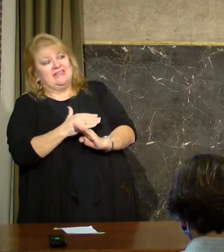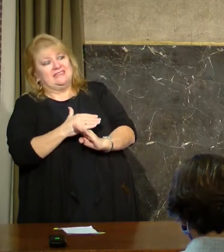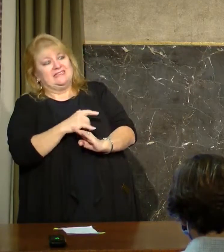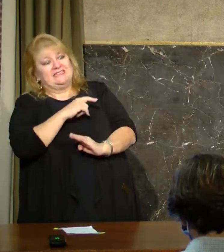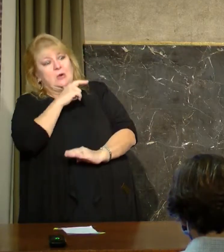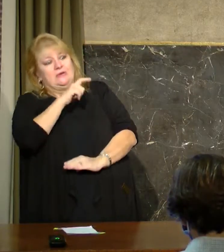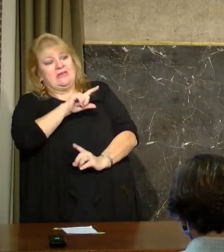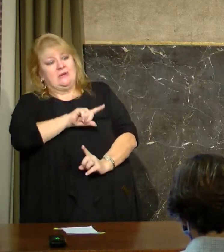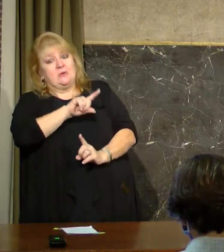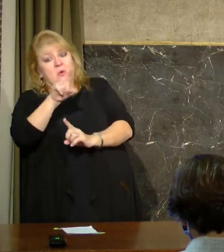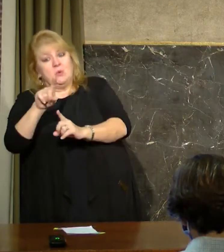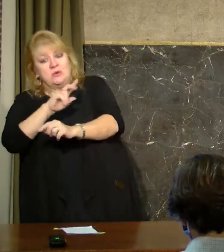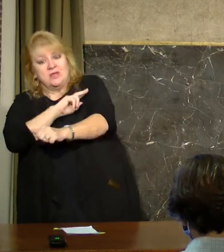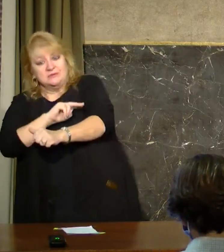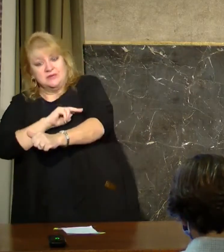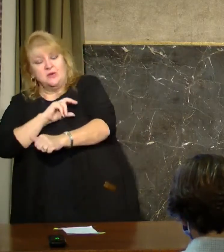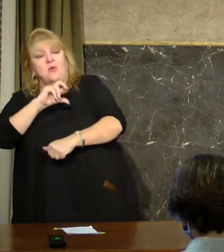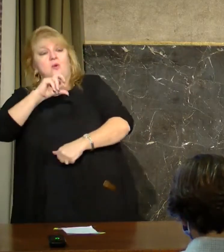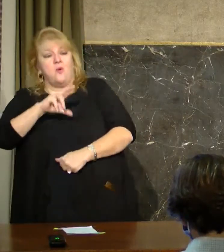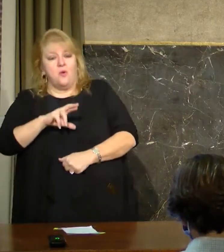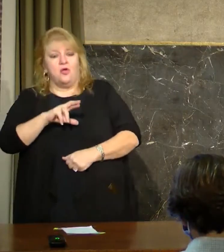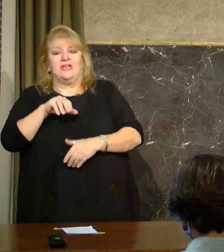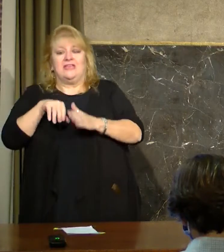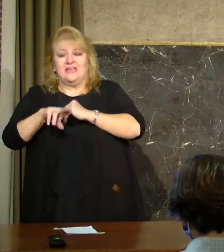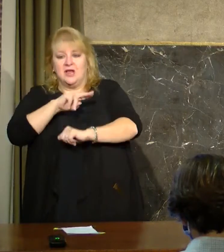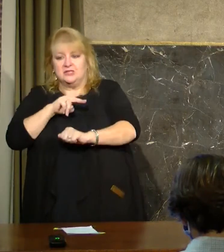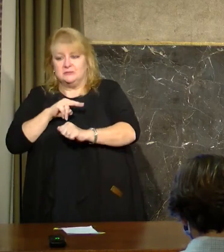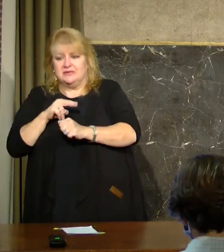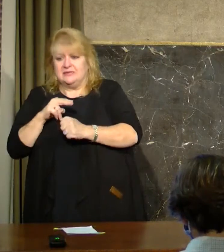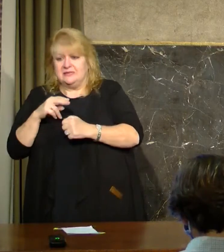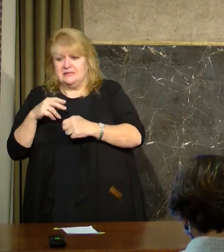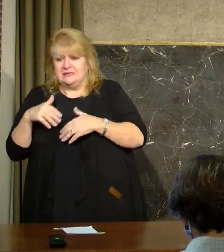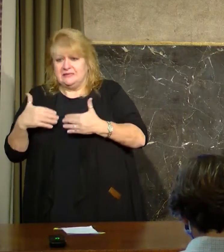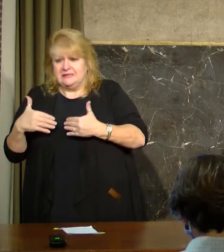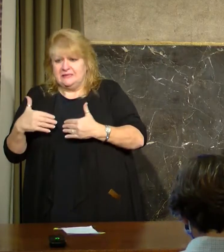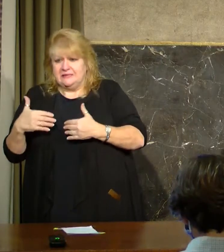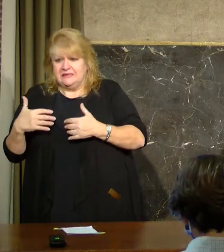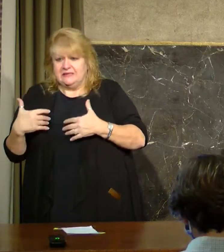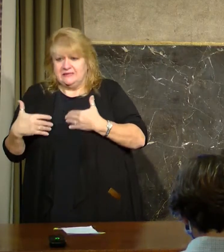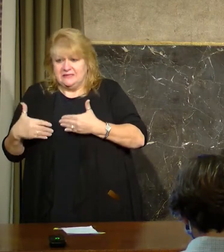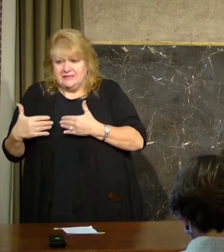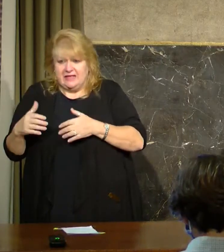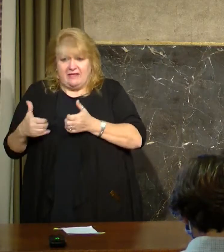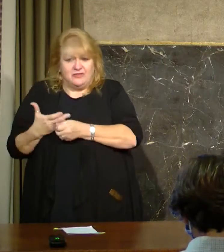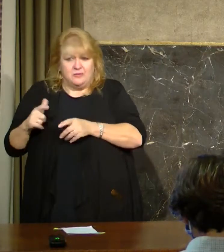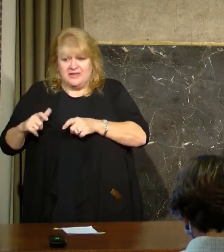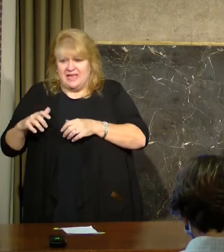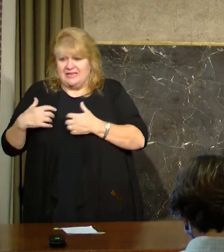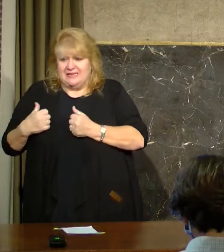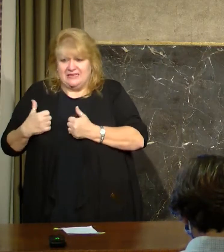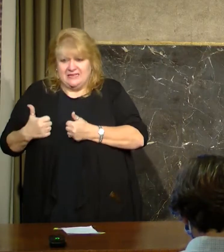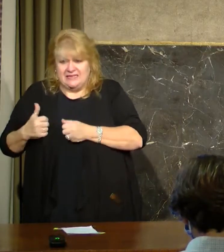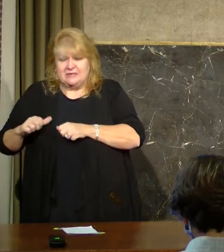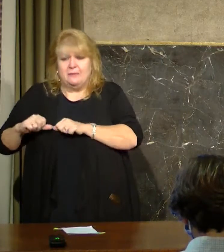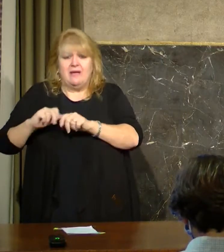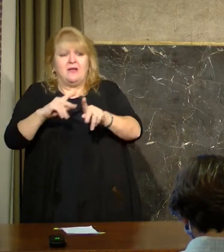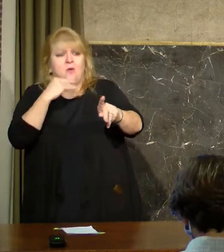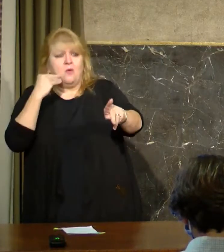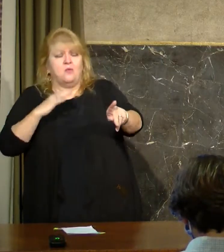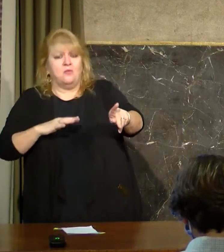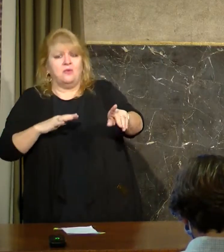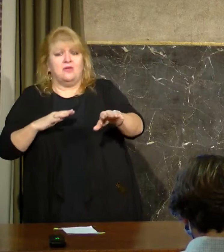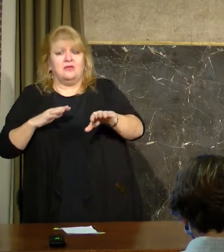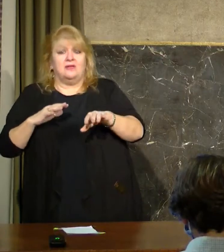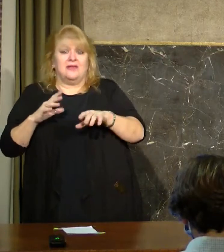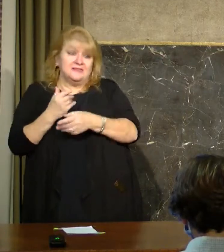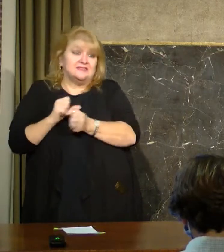hospital as soon as possible and to save their lives. They're doing everything they can with the therapeutic treatments that